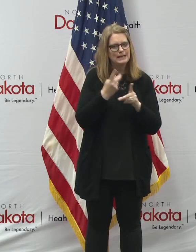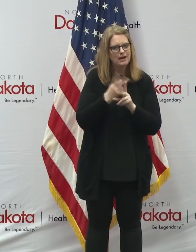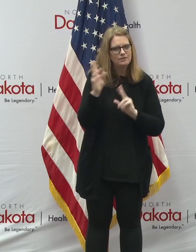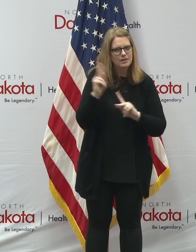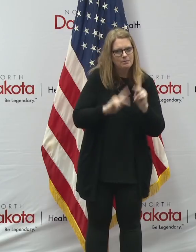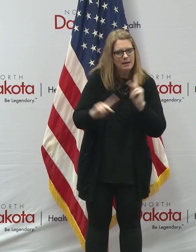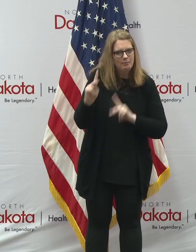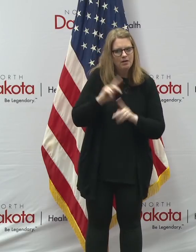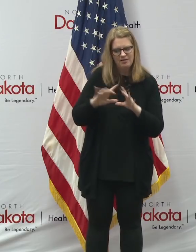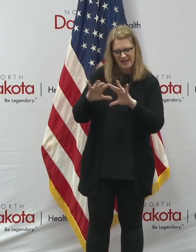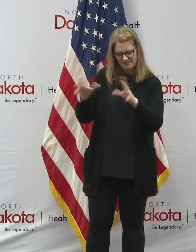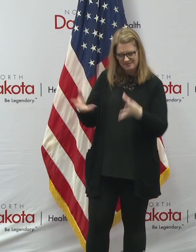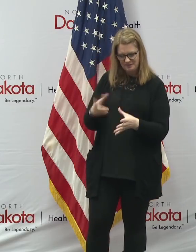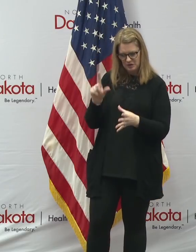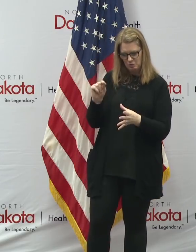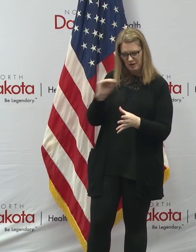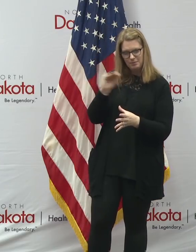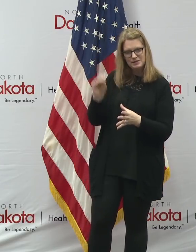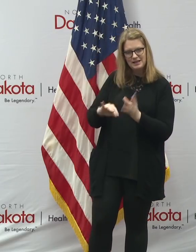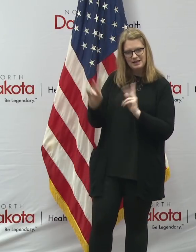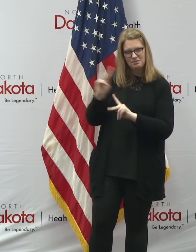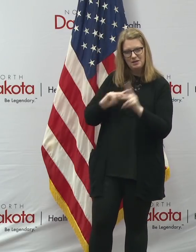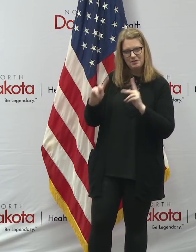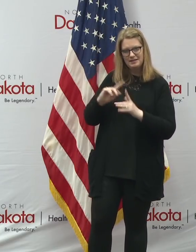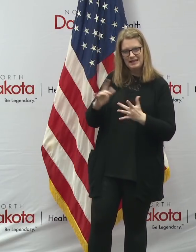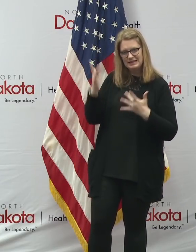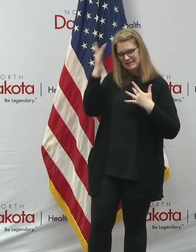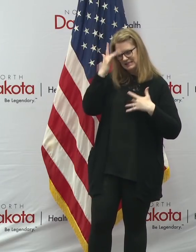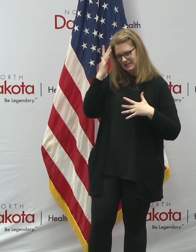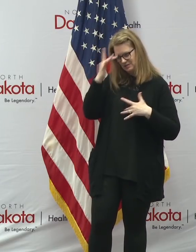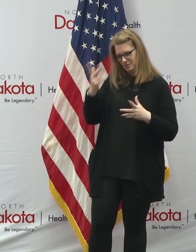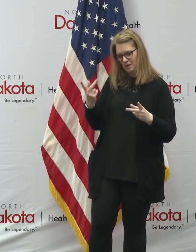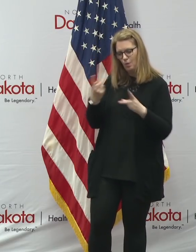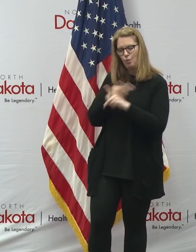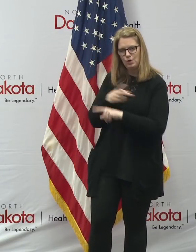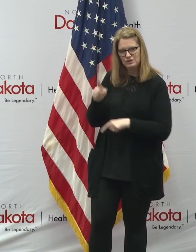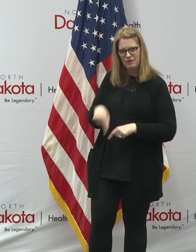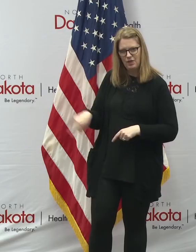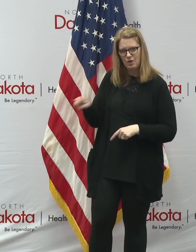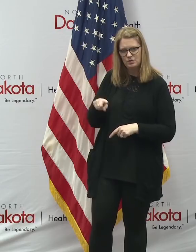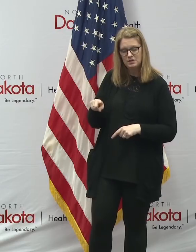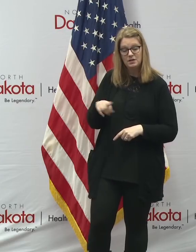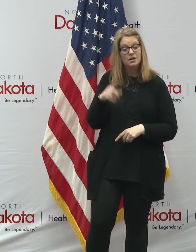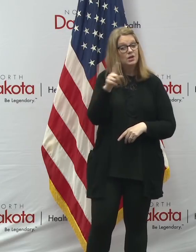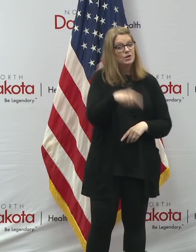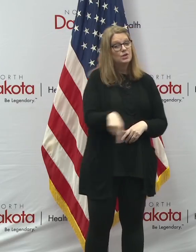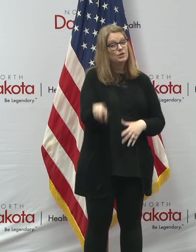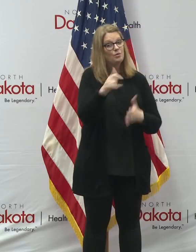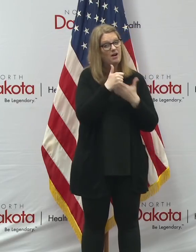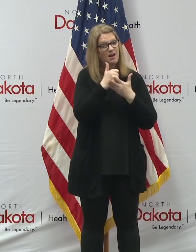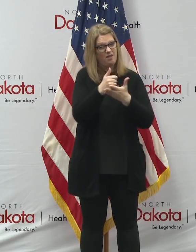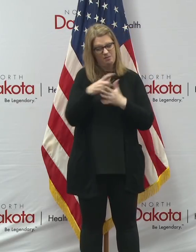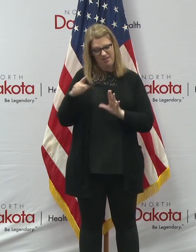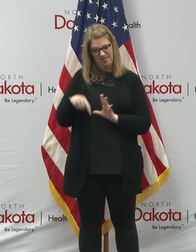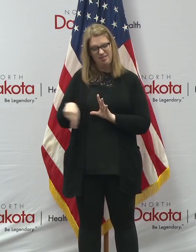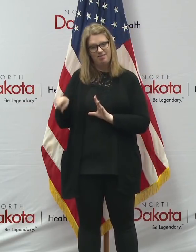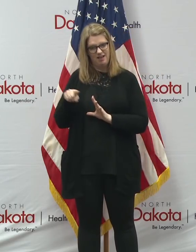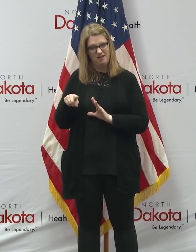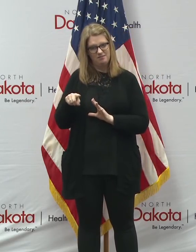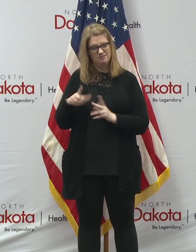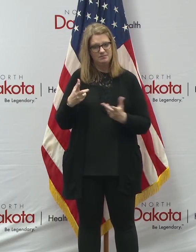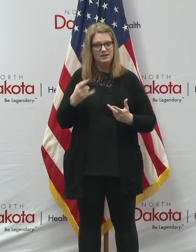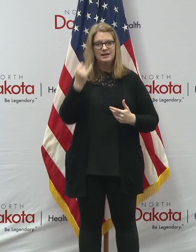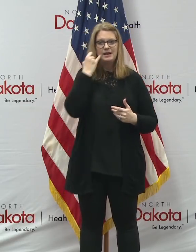the 20% of the people that this disease would be the most deadly. Uh, you're, you are making a difference in their lives, whether you, whether it's a